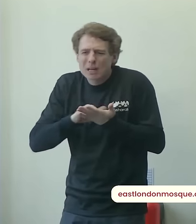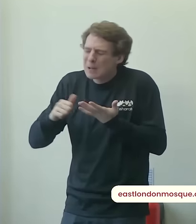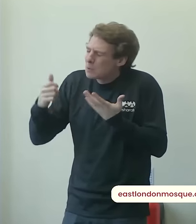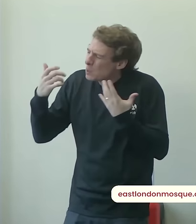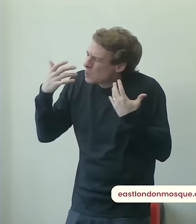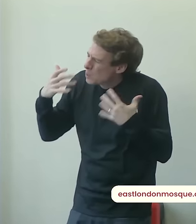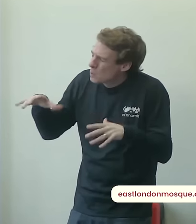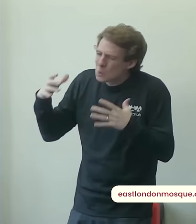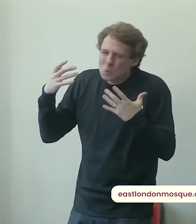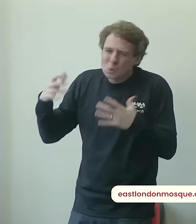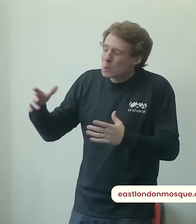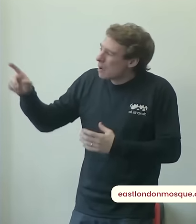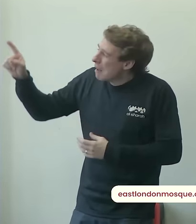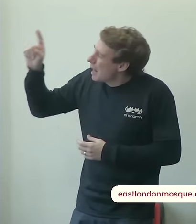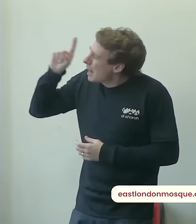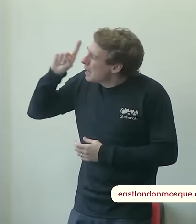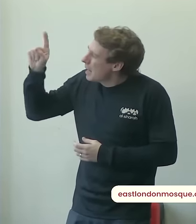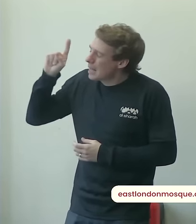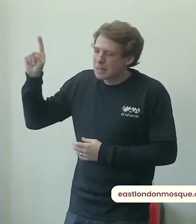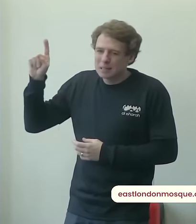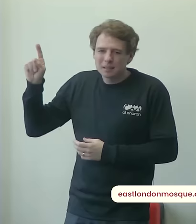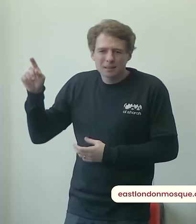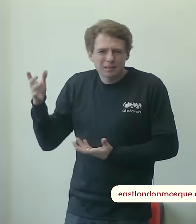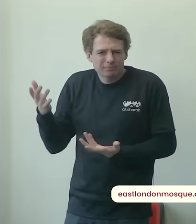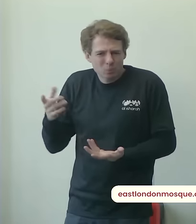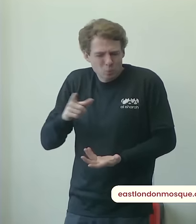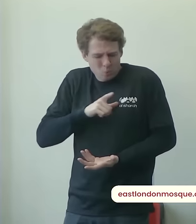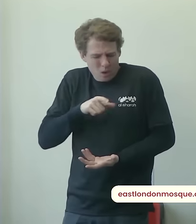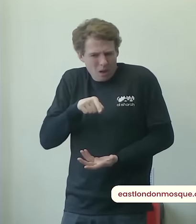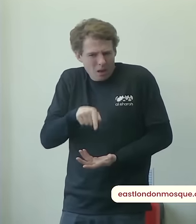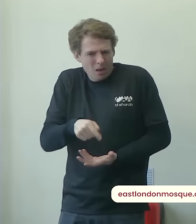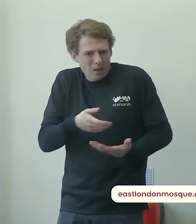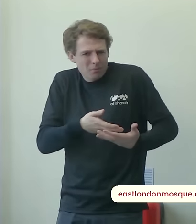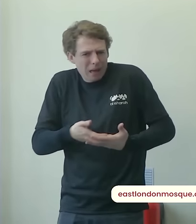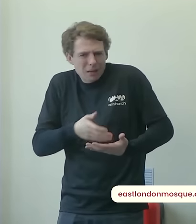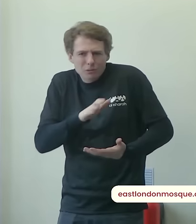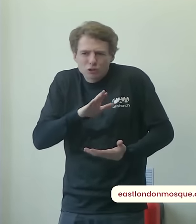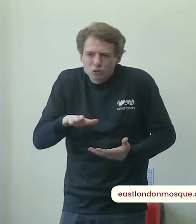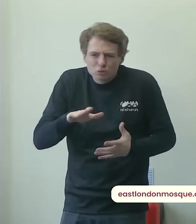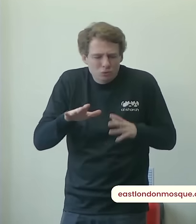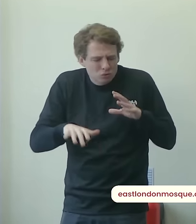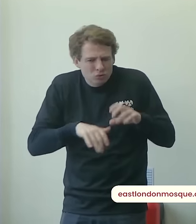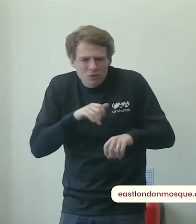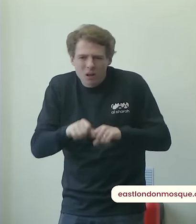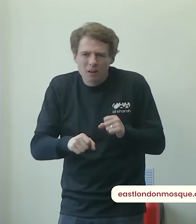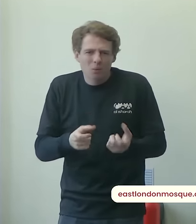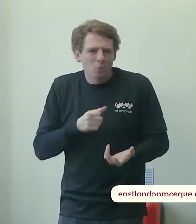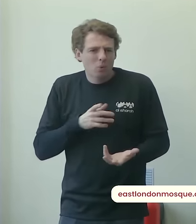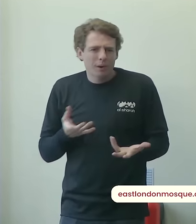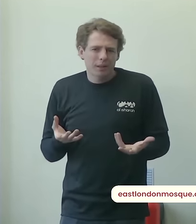is it that many of us those who are here those who might see this later and even those whom we don't know are struggling